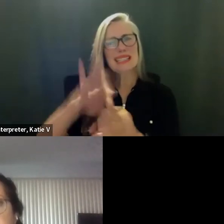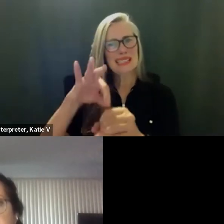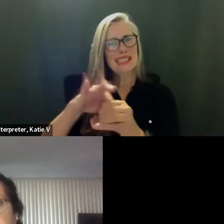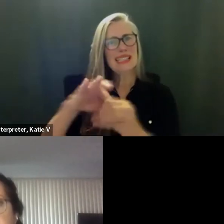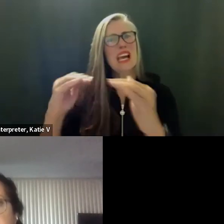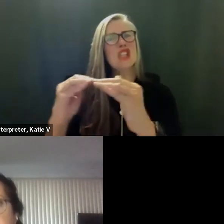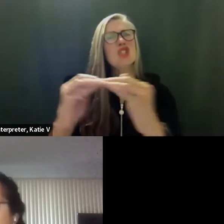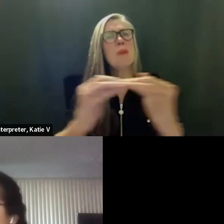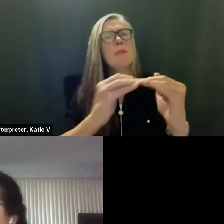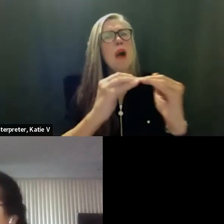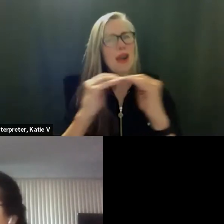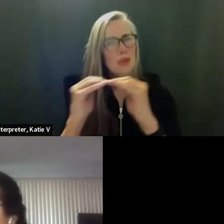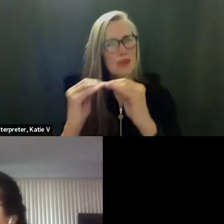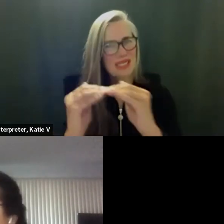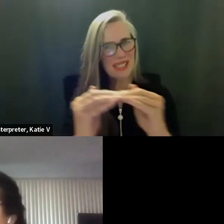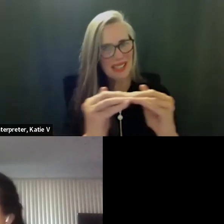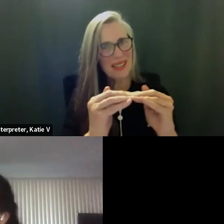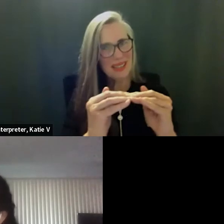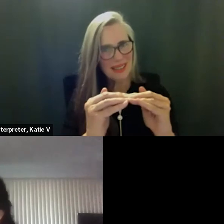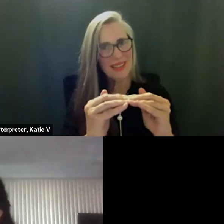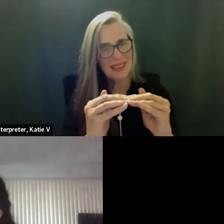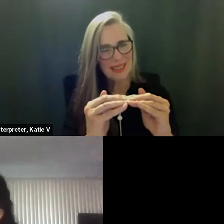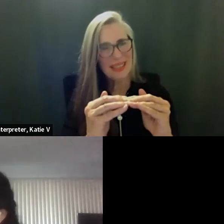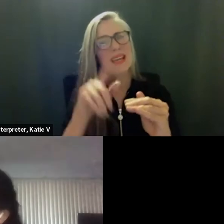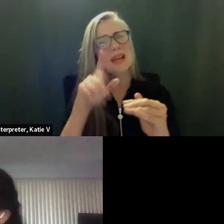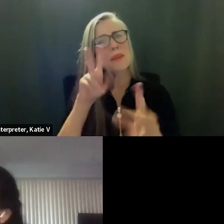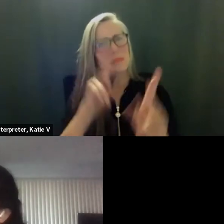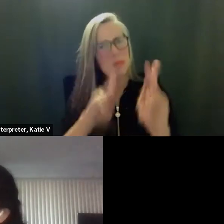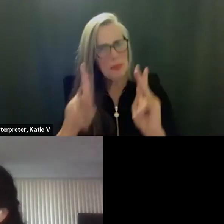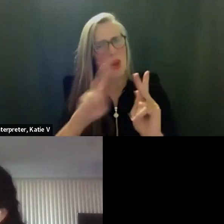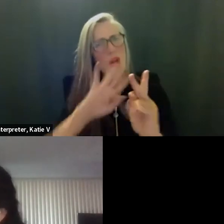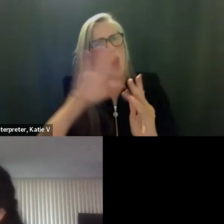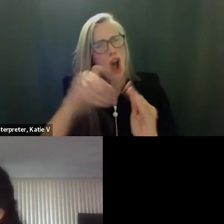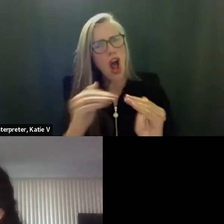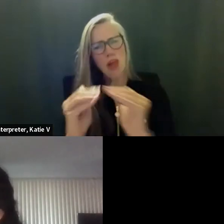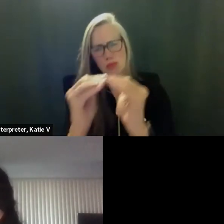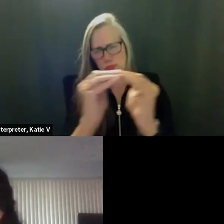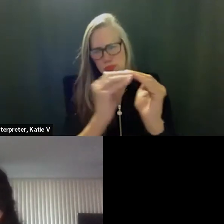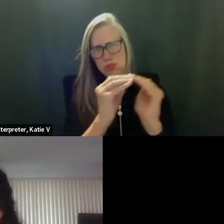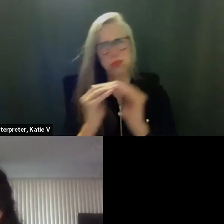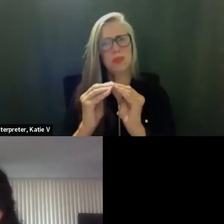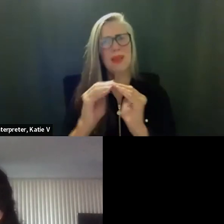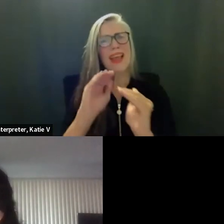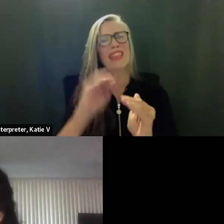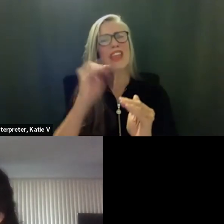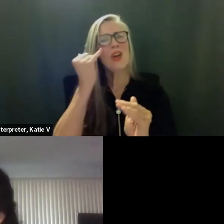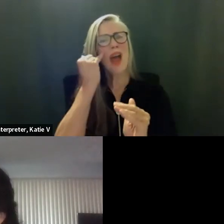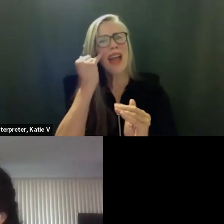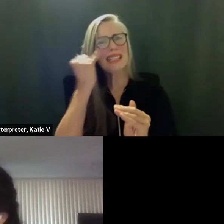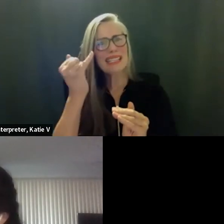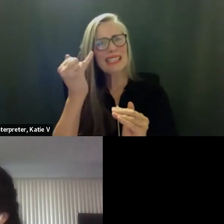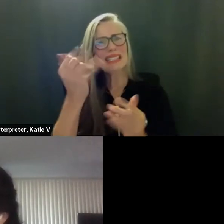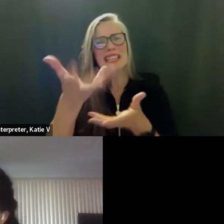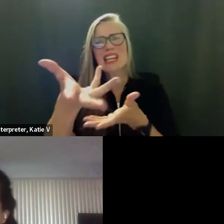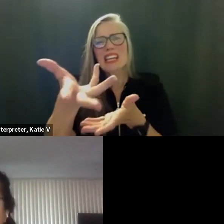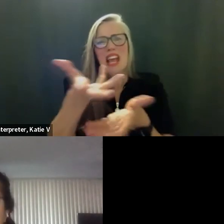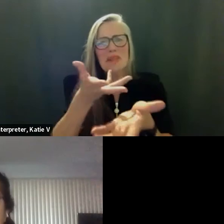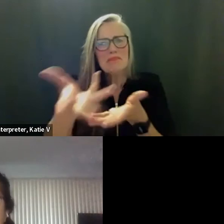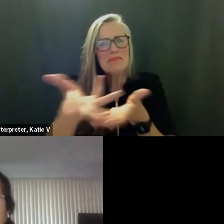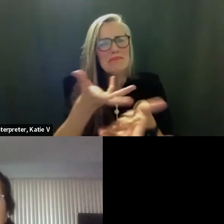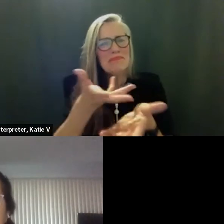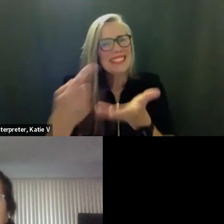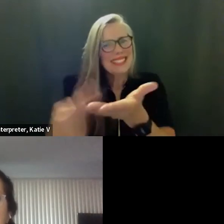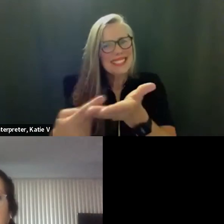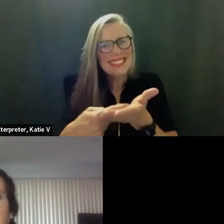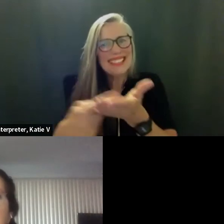opportunity to to engage with them and to see if they are truly the ones they want representing them so i think it's important to note that